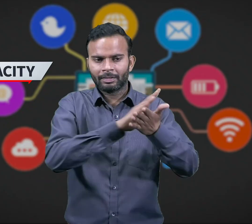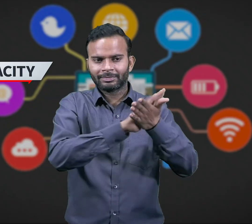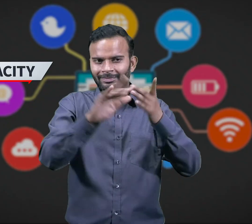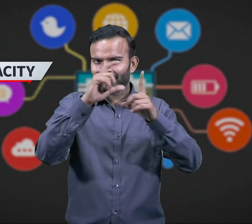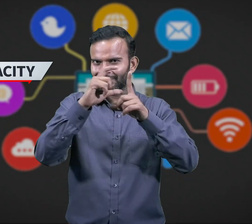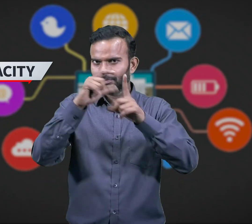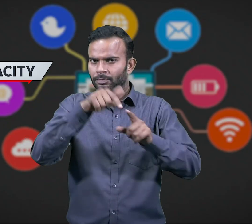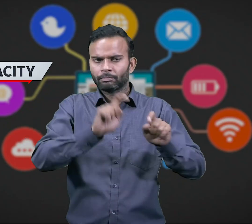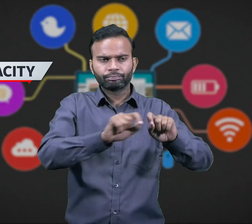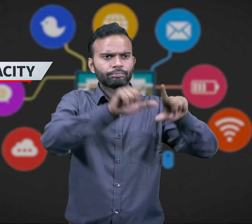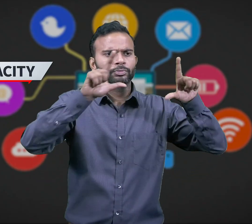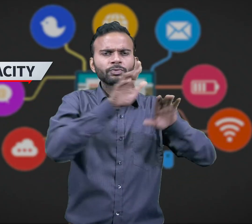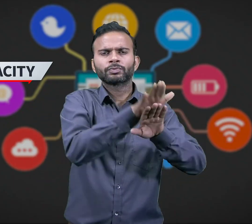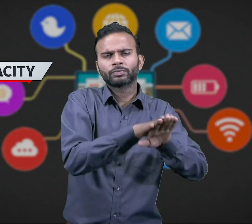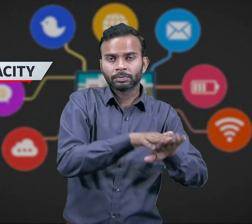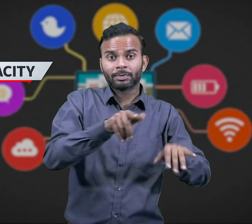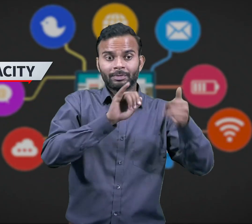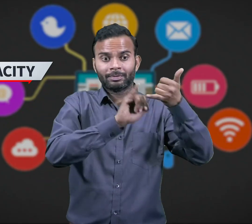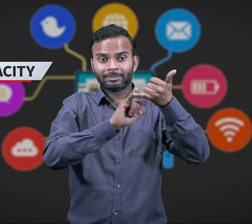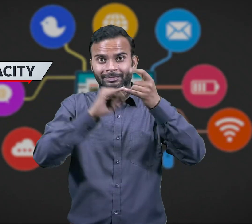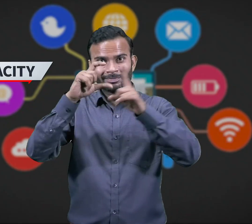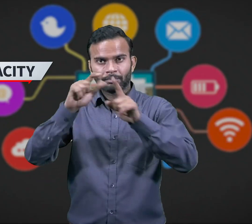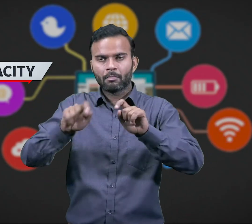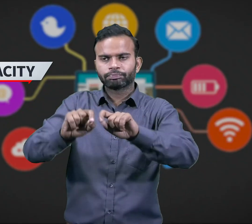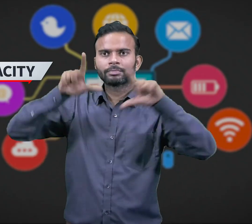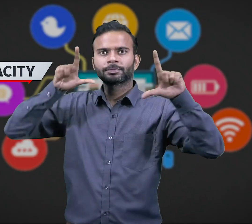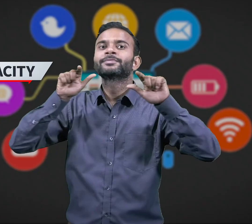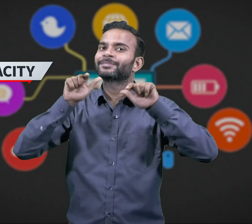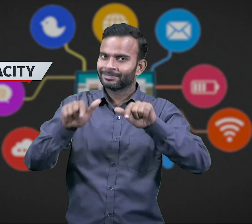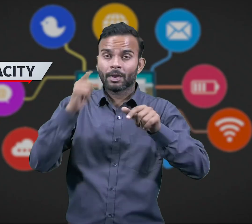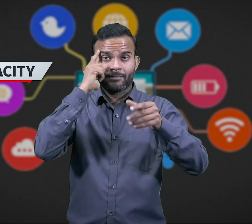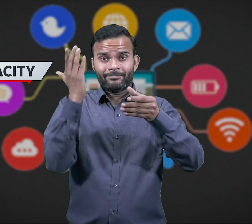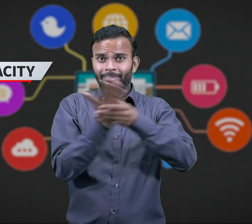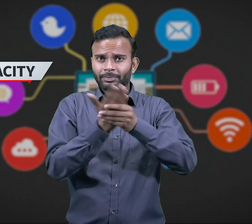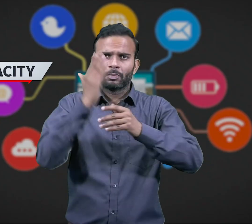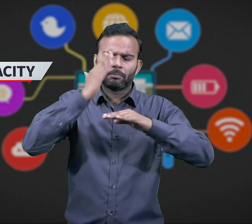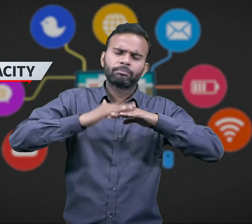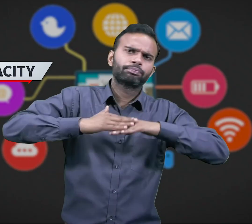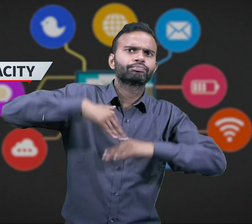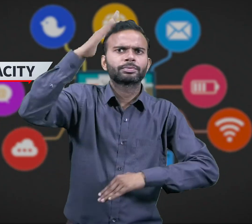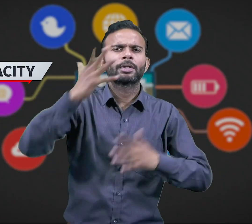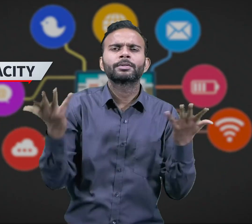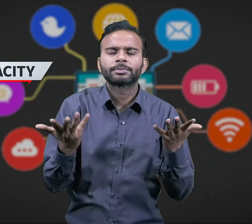On computer, you can also find SSD and HDD storage technology.